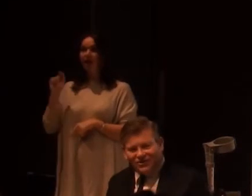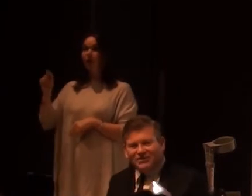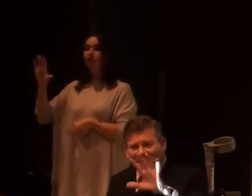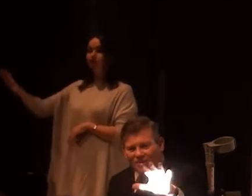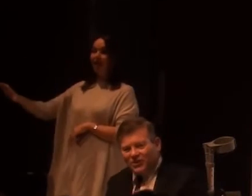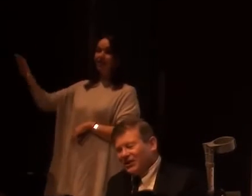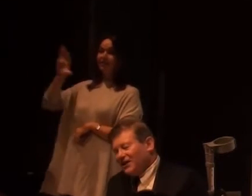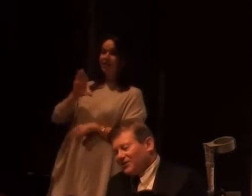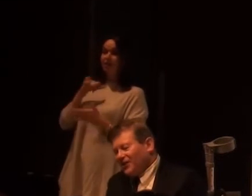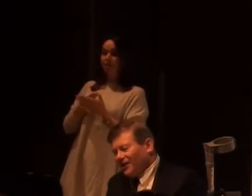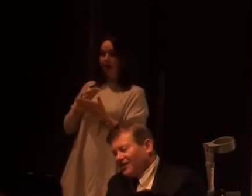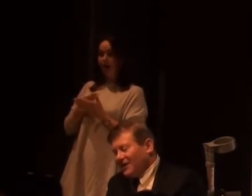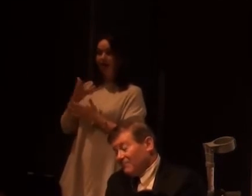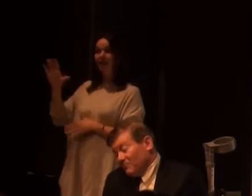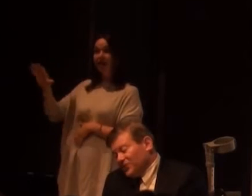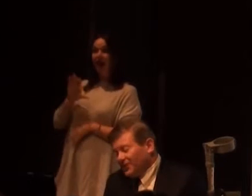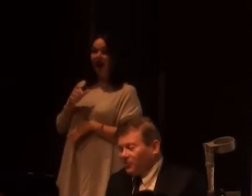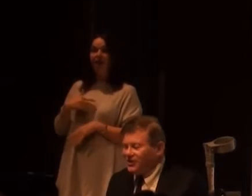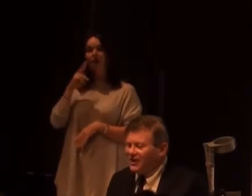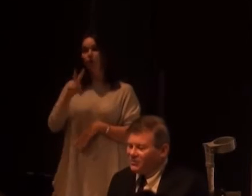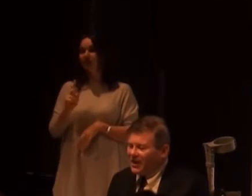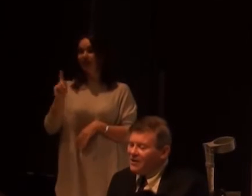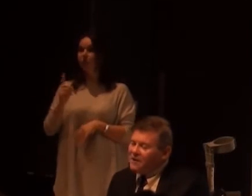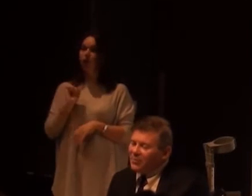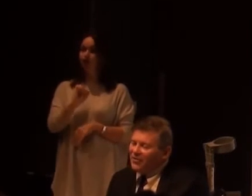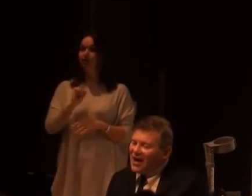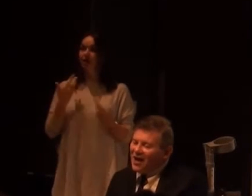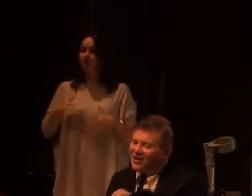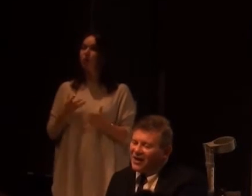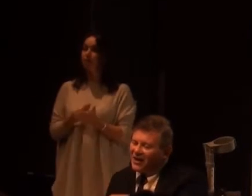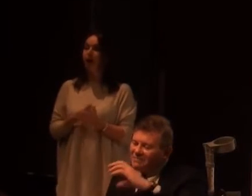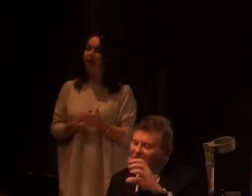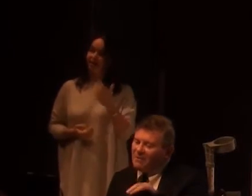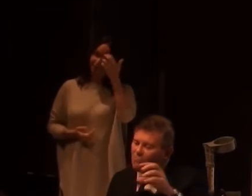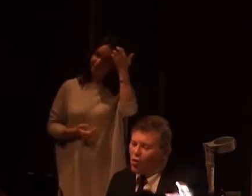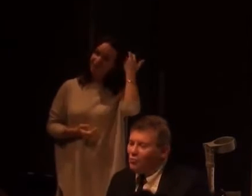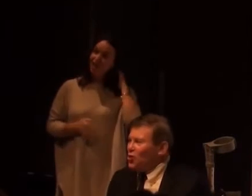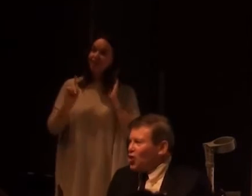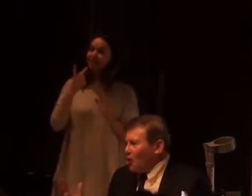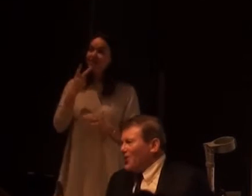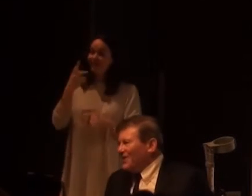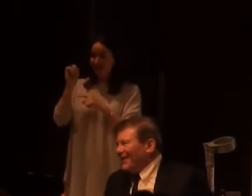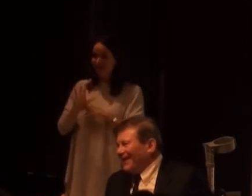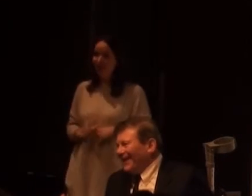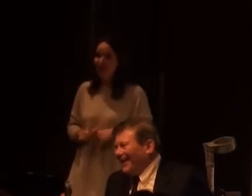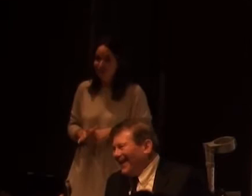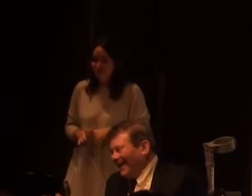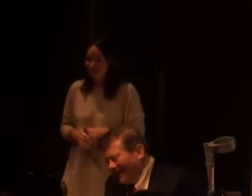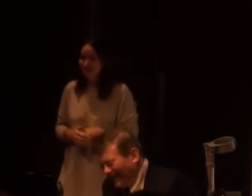inheritance. Which he leaves to her. And then we see what she does with it. But that idea is becoming more and more common.